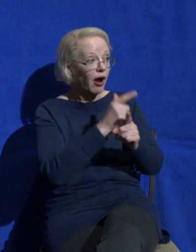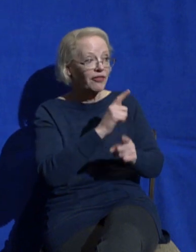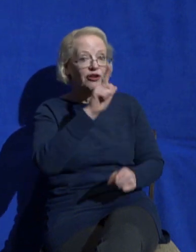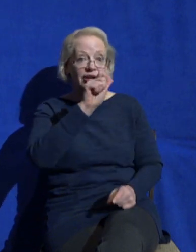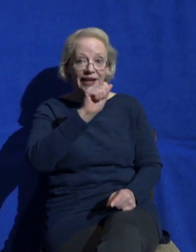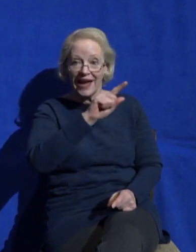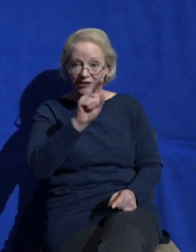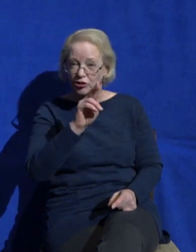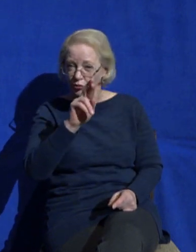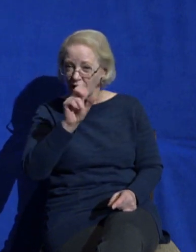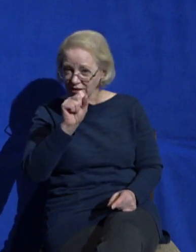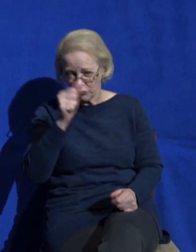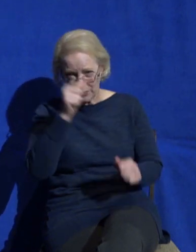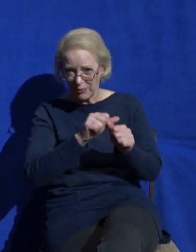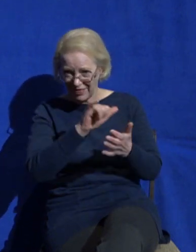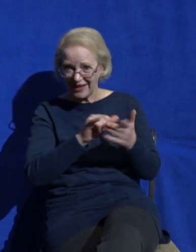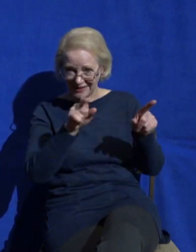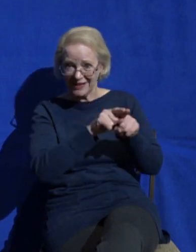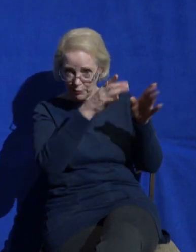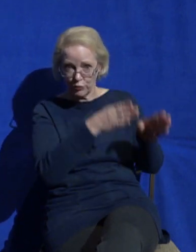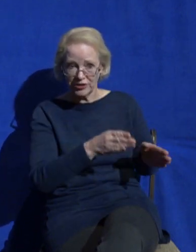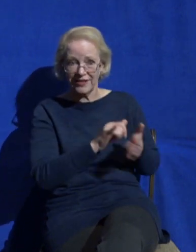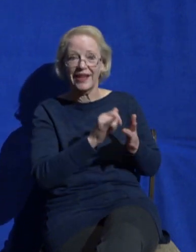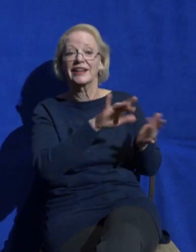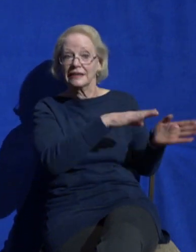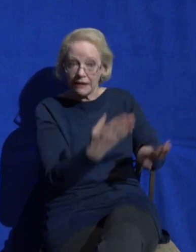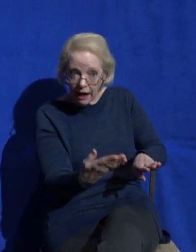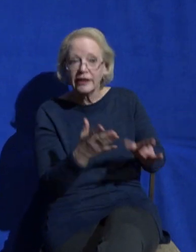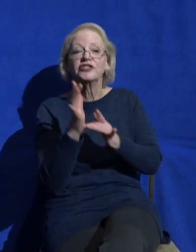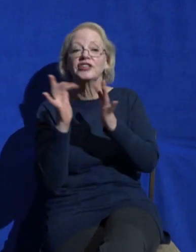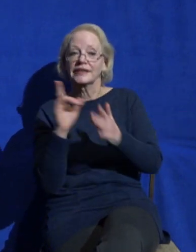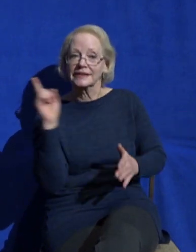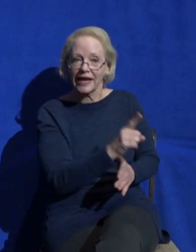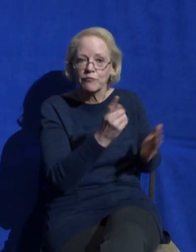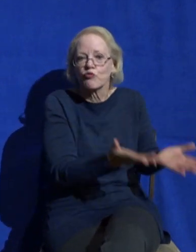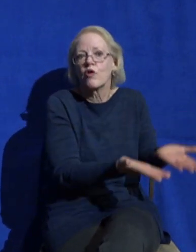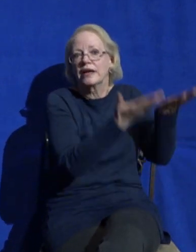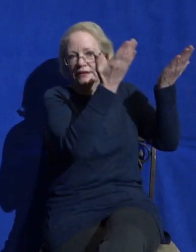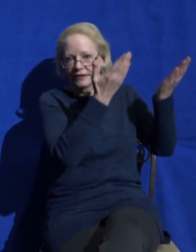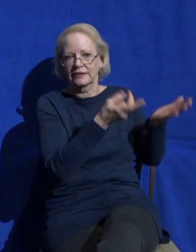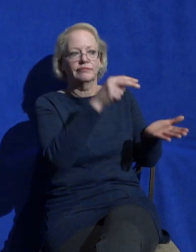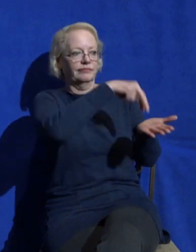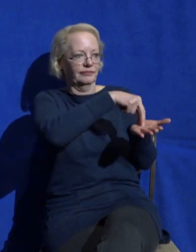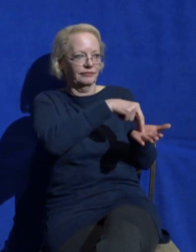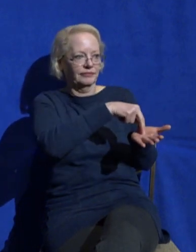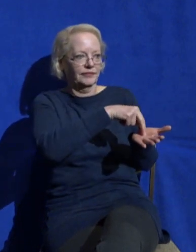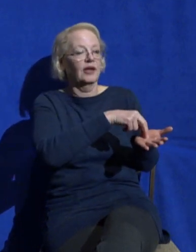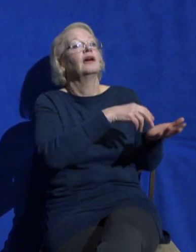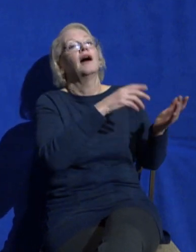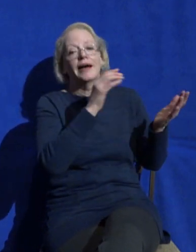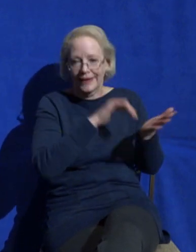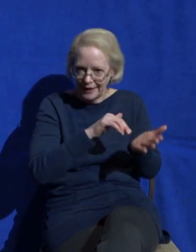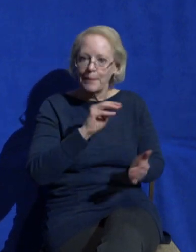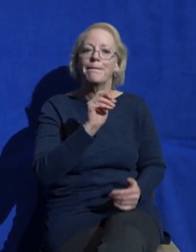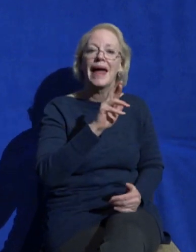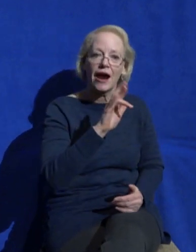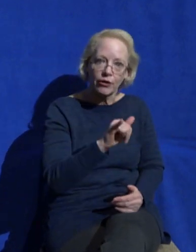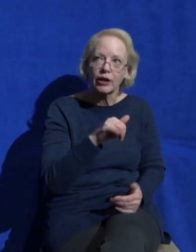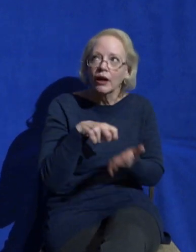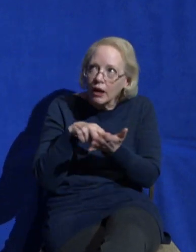from the dead. And then here in Luke chapter 10, she's learning at Jesus' feet, which is completely